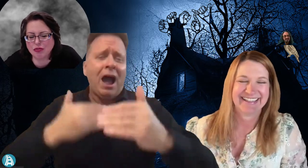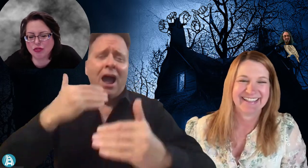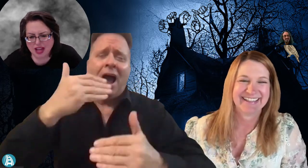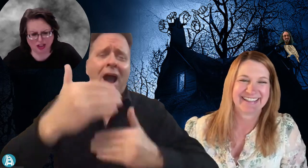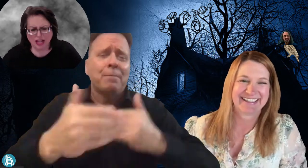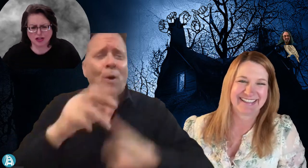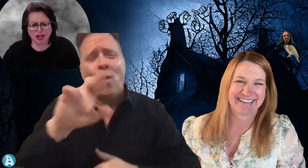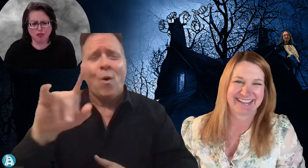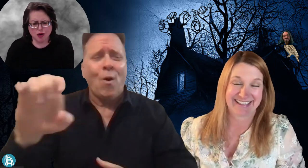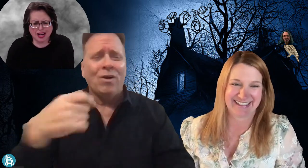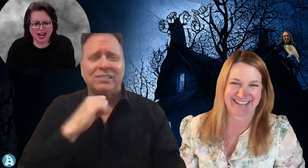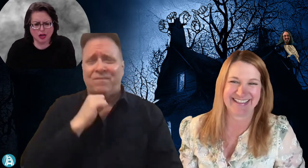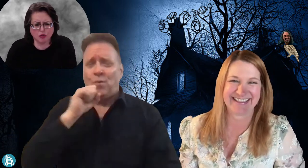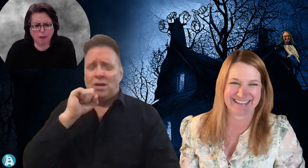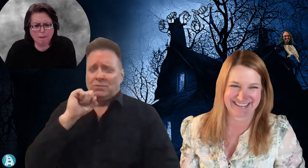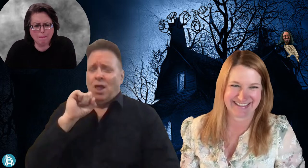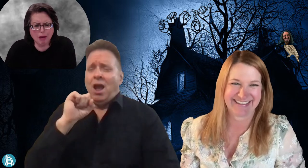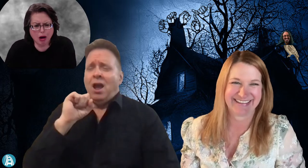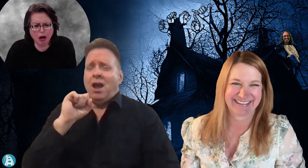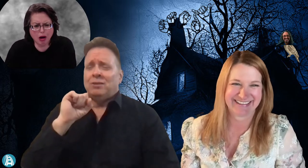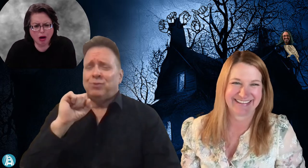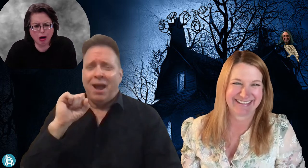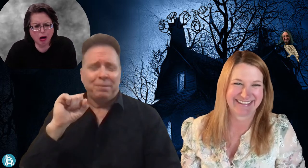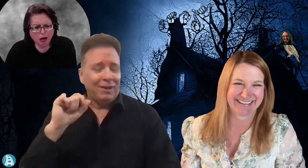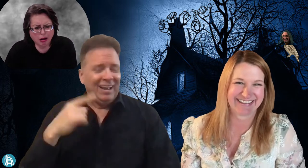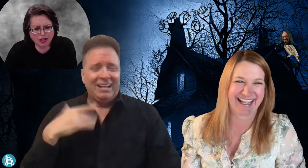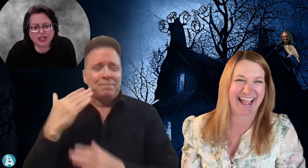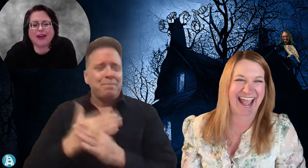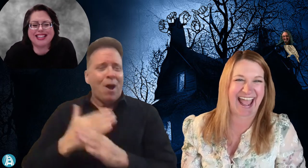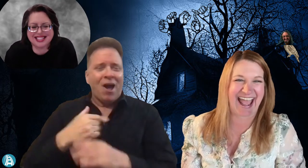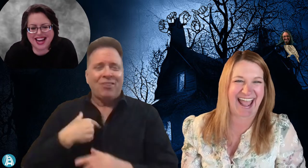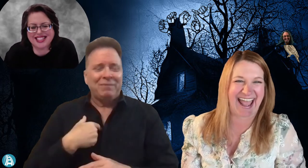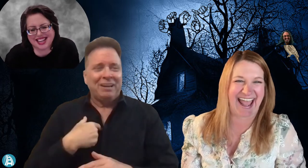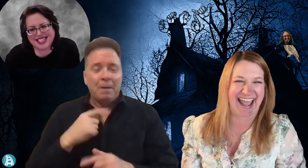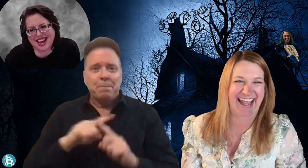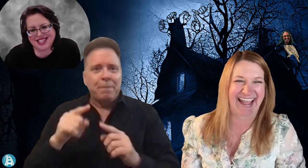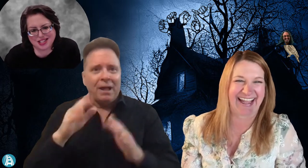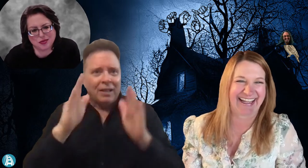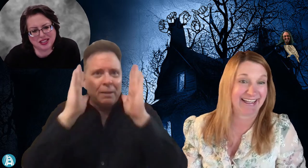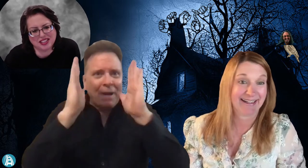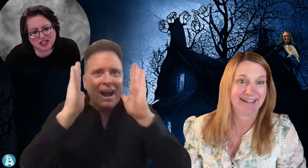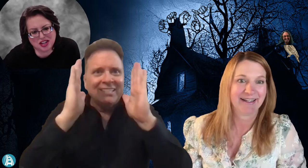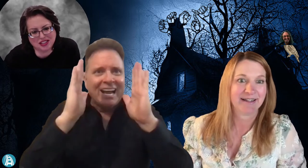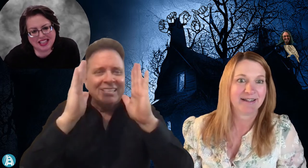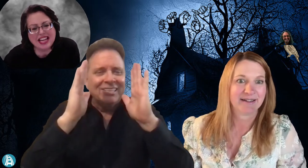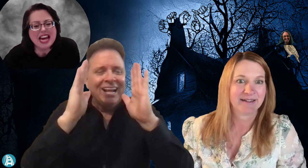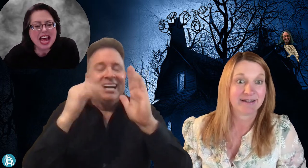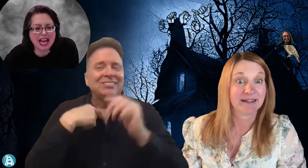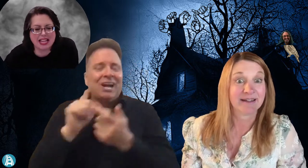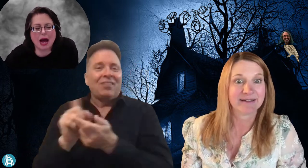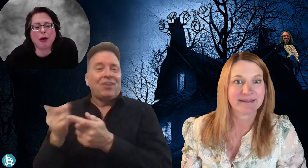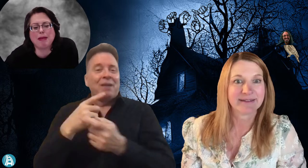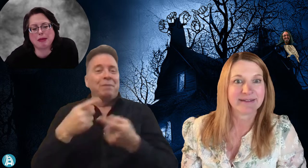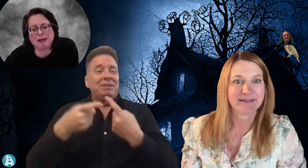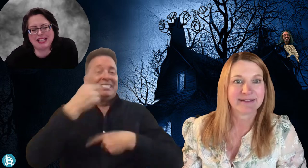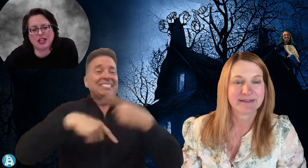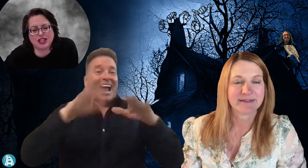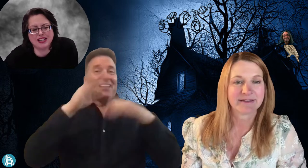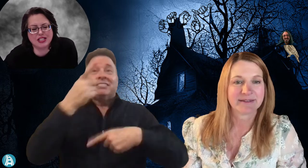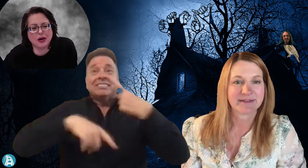let's get ready to rumble. So I sign Scientastic really slowly. And I want people to pay attention. So